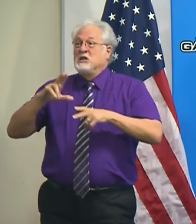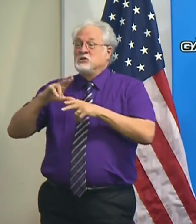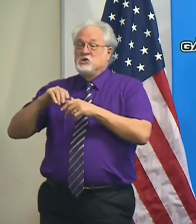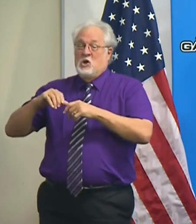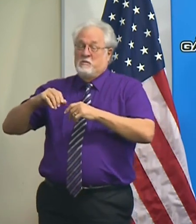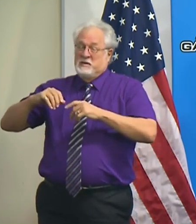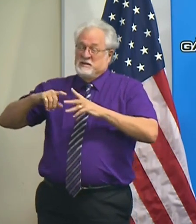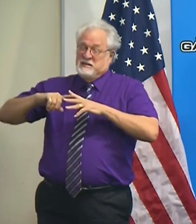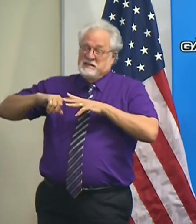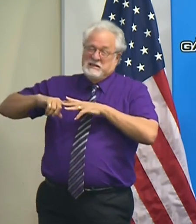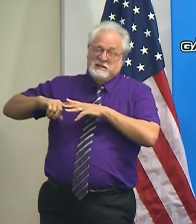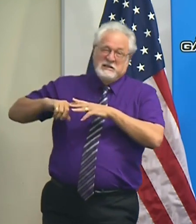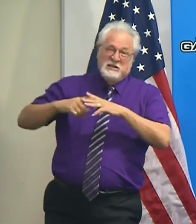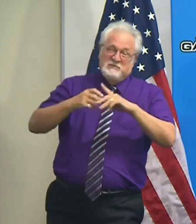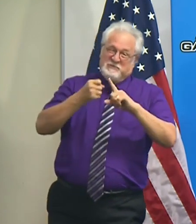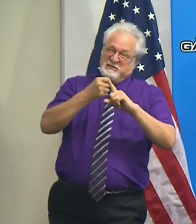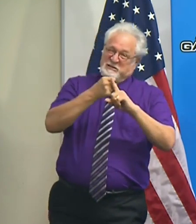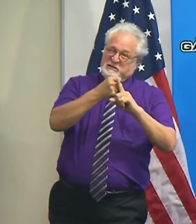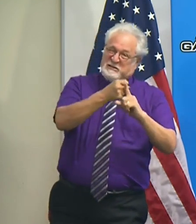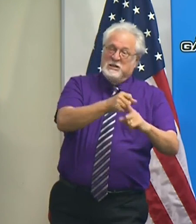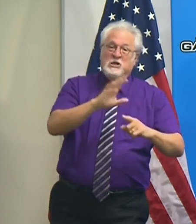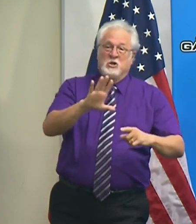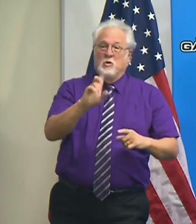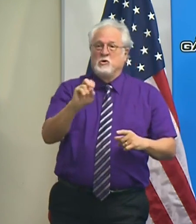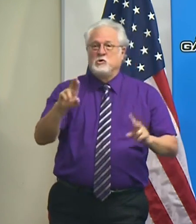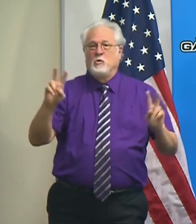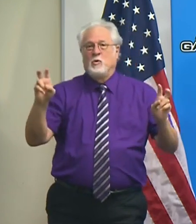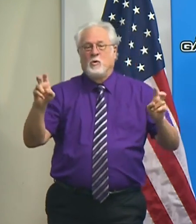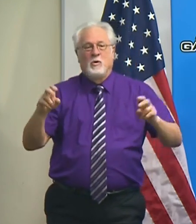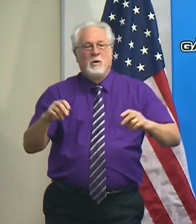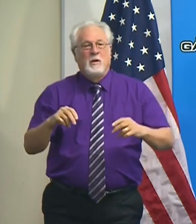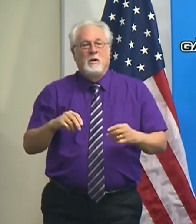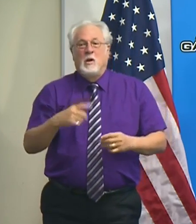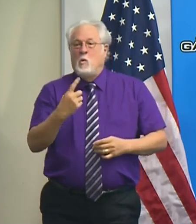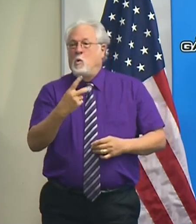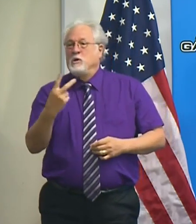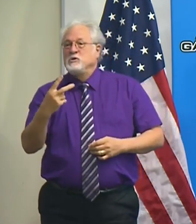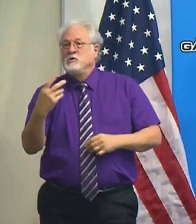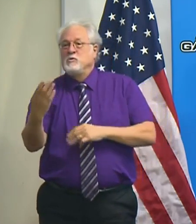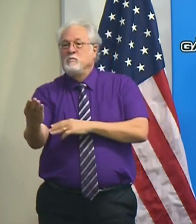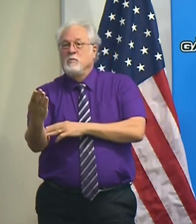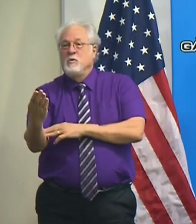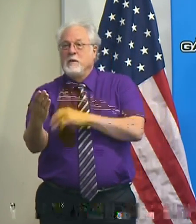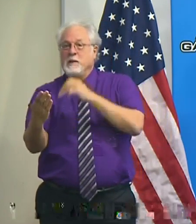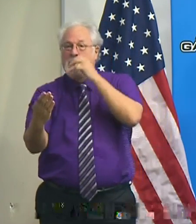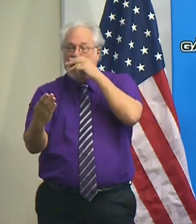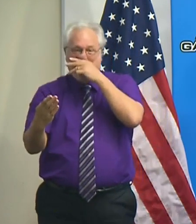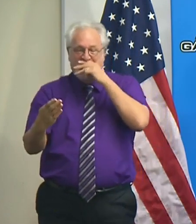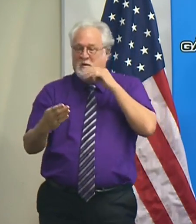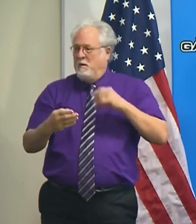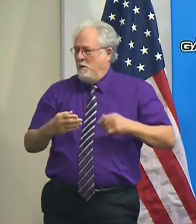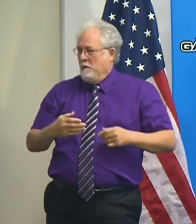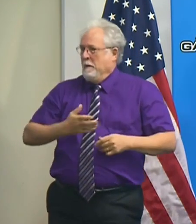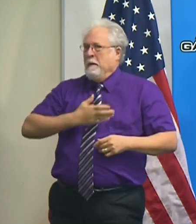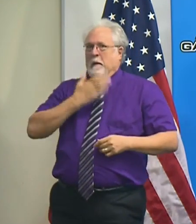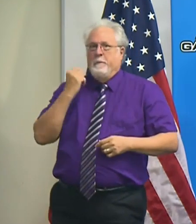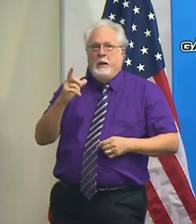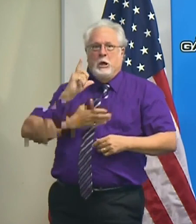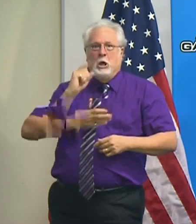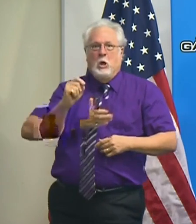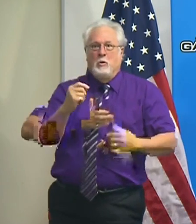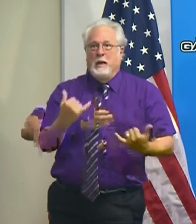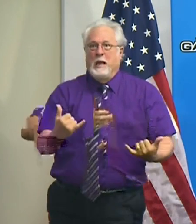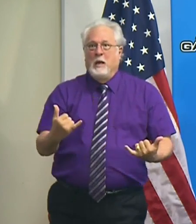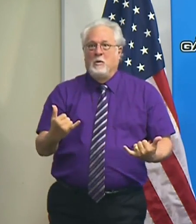really starts beating at your door, uh, one or two o'clock in the morning is to decide, well, I'm going to